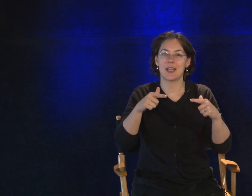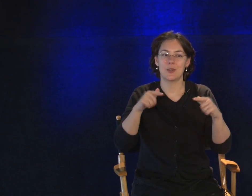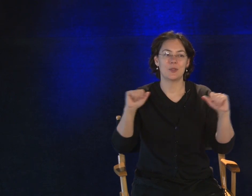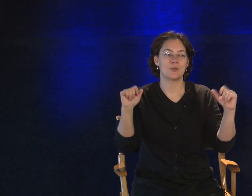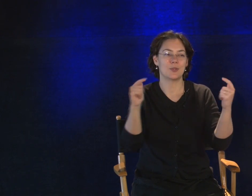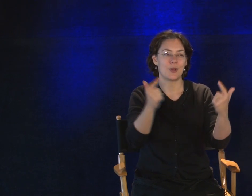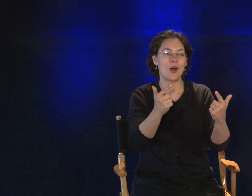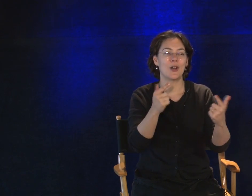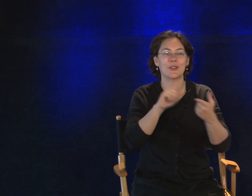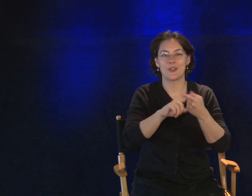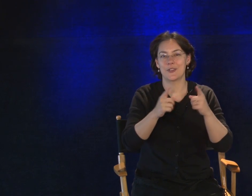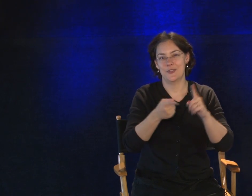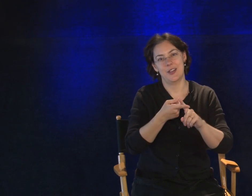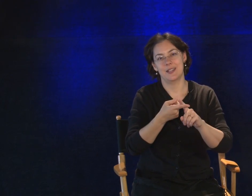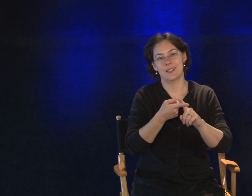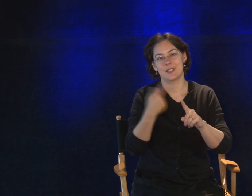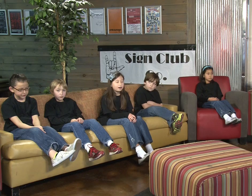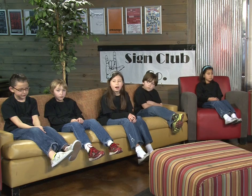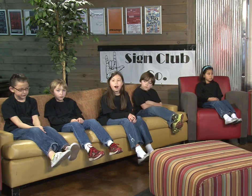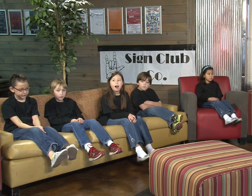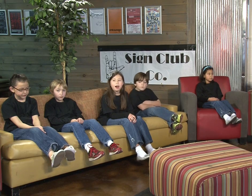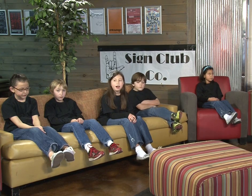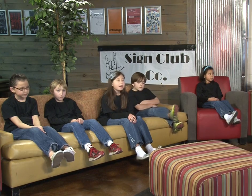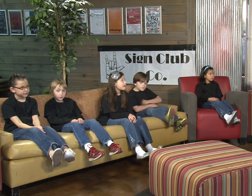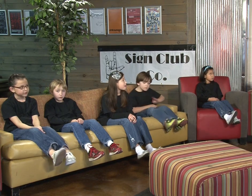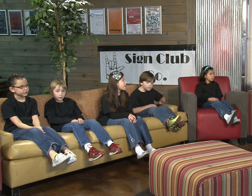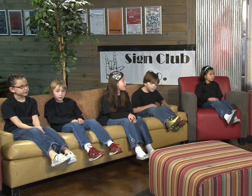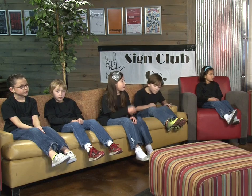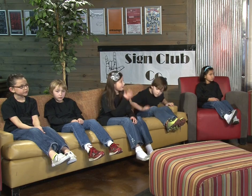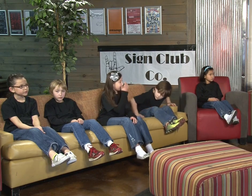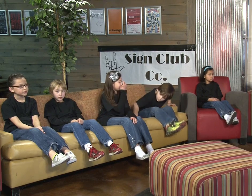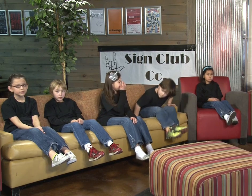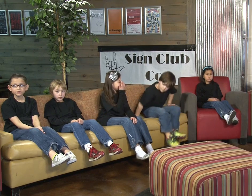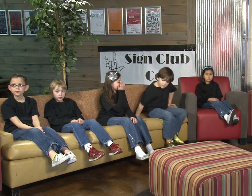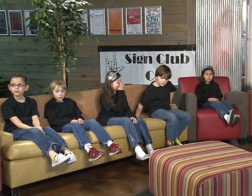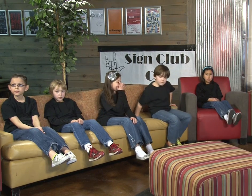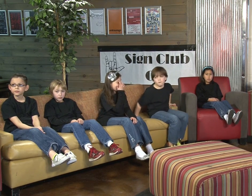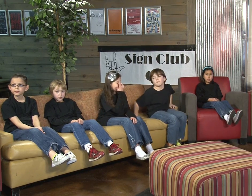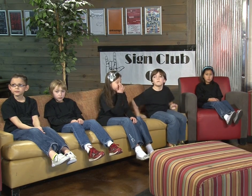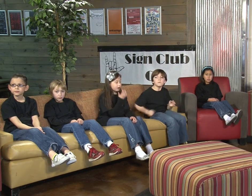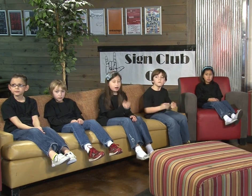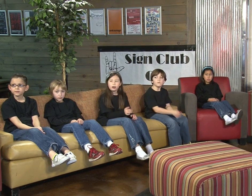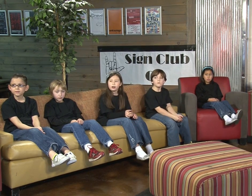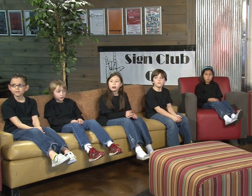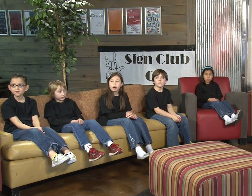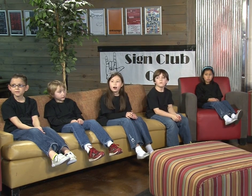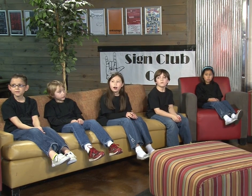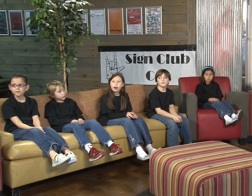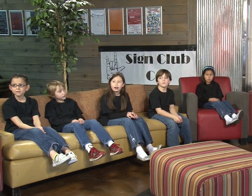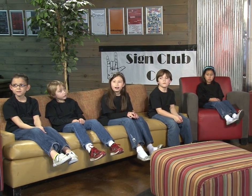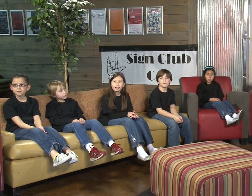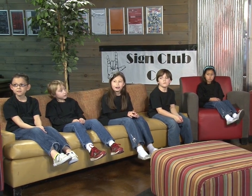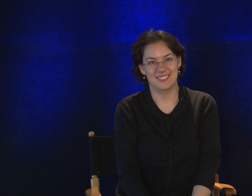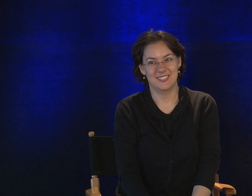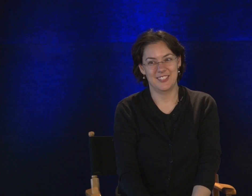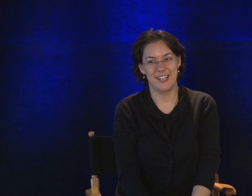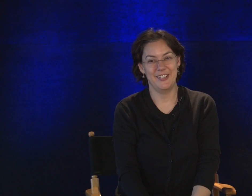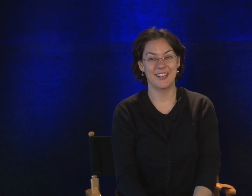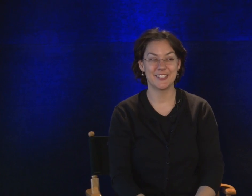language with all of our friends so that we can communicate with the deaf in our community. Alright, you guys